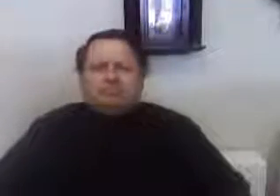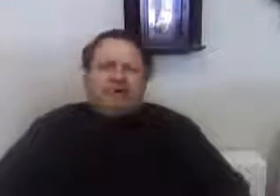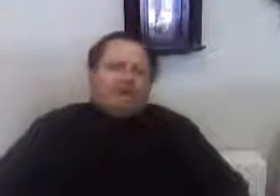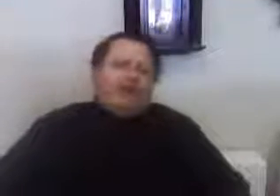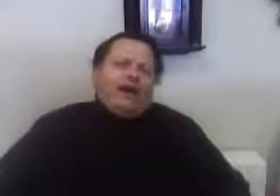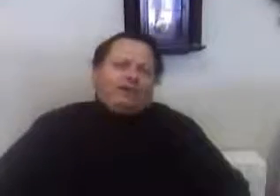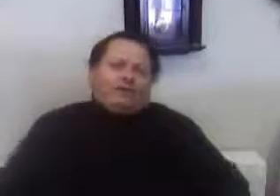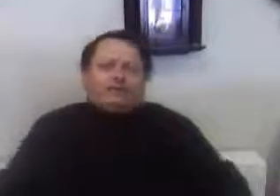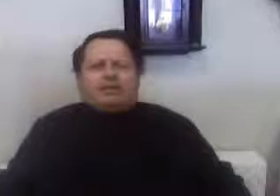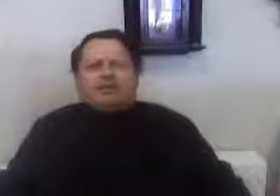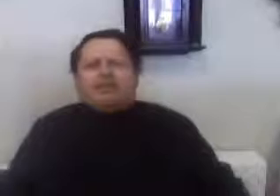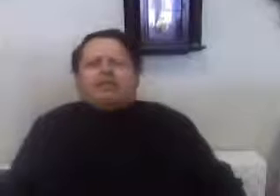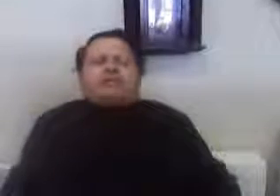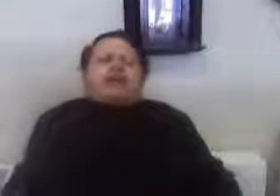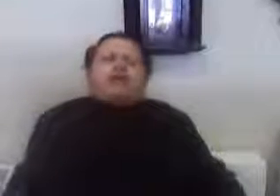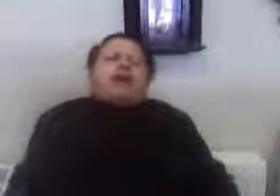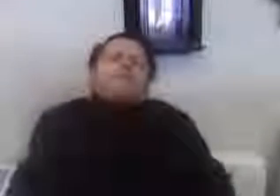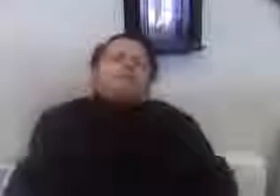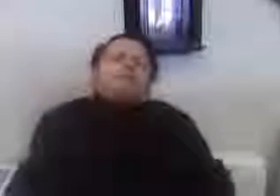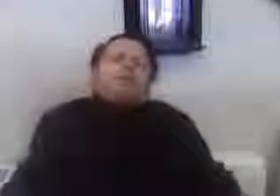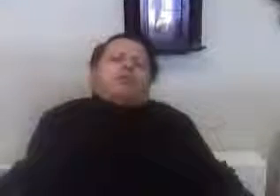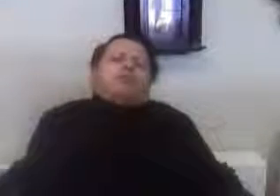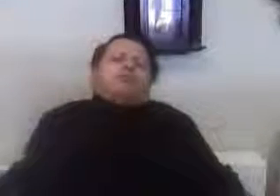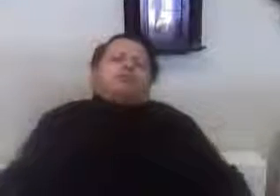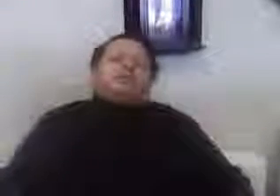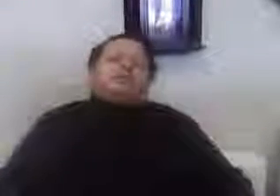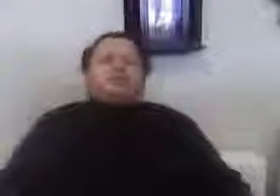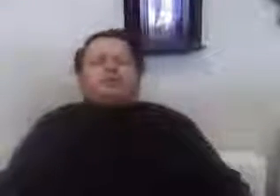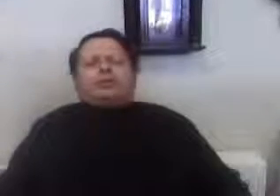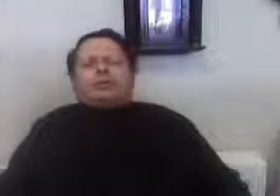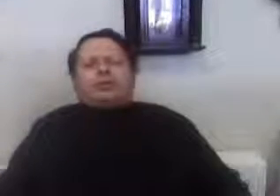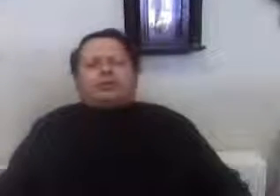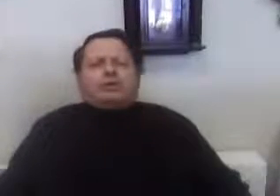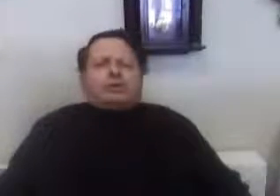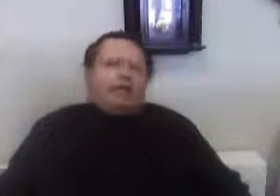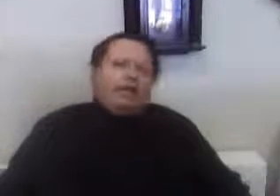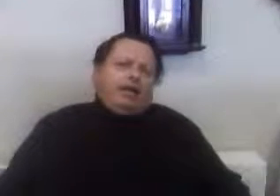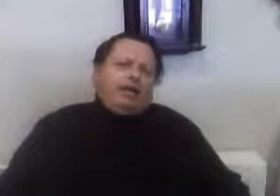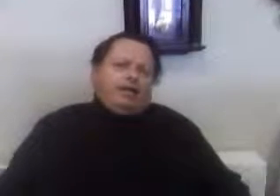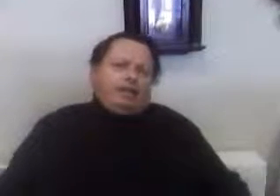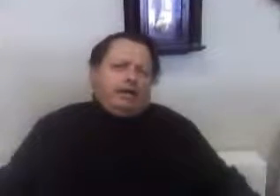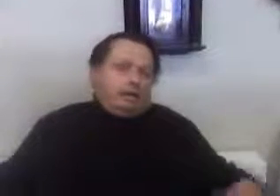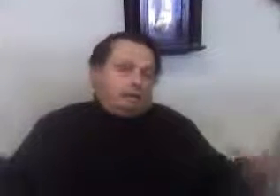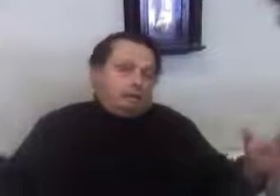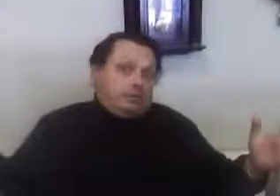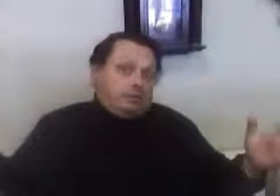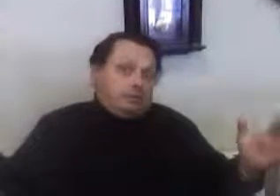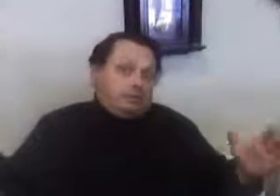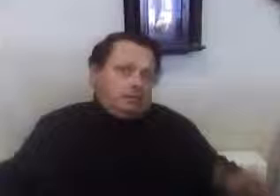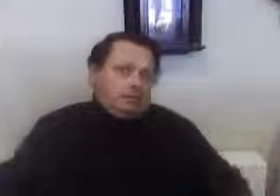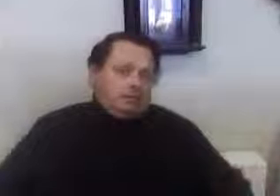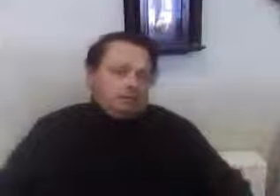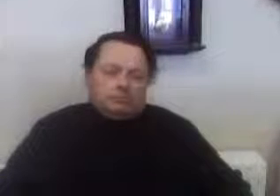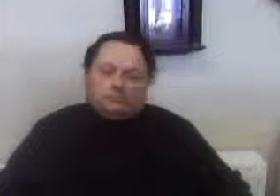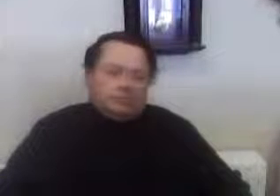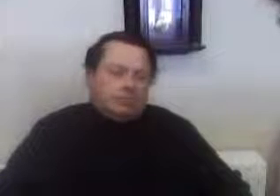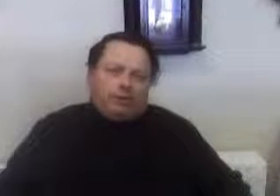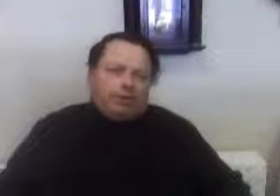Matter of fact, leave it to the capitalists and we still doing things the way that they were